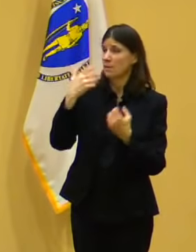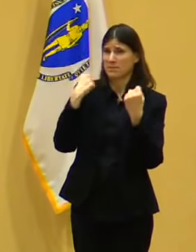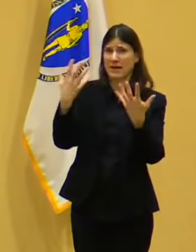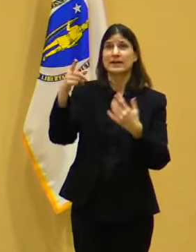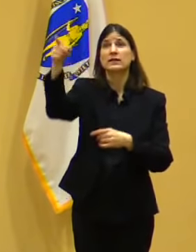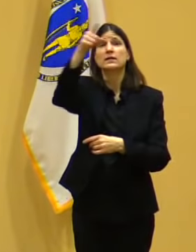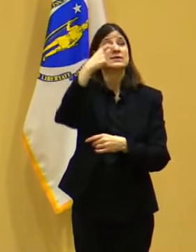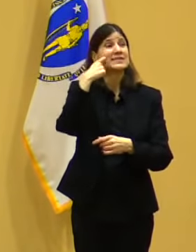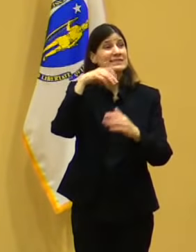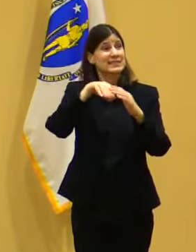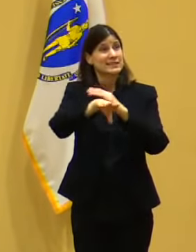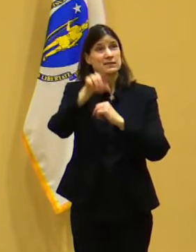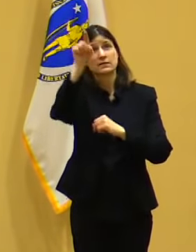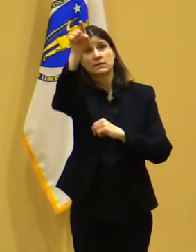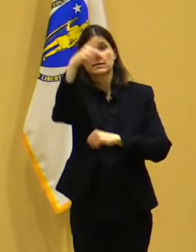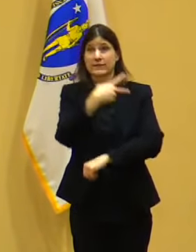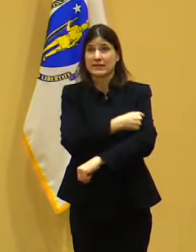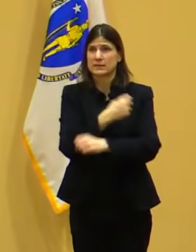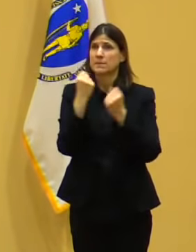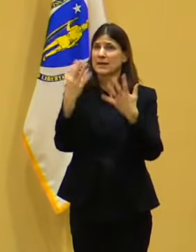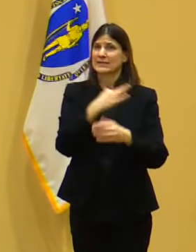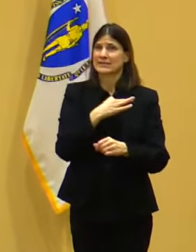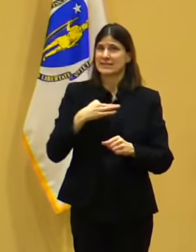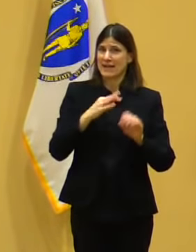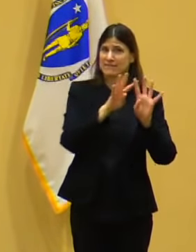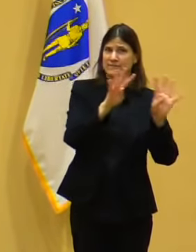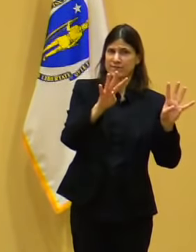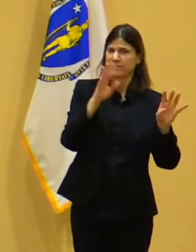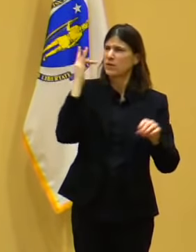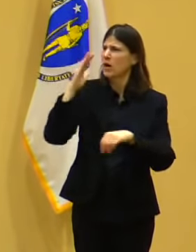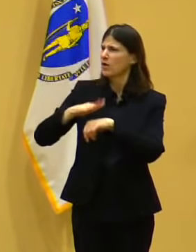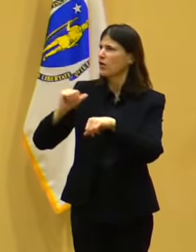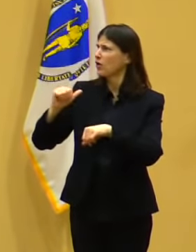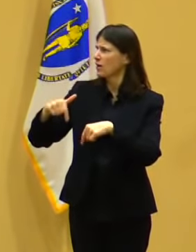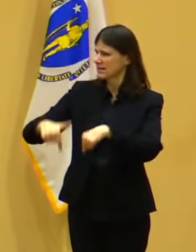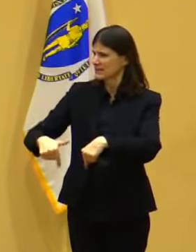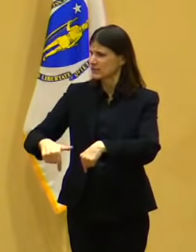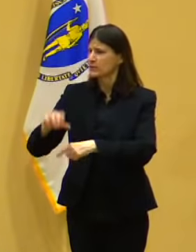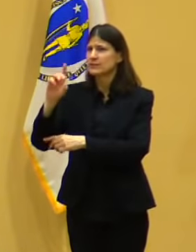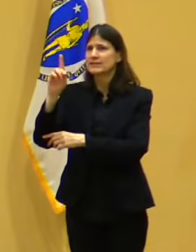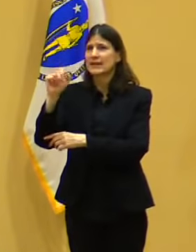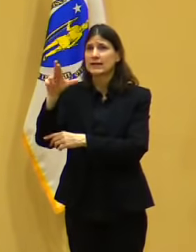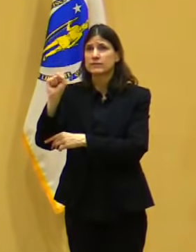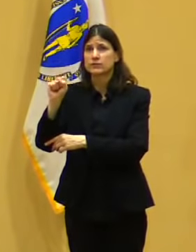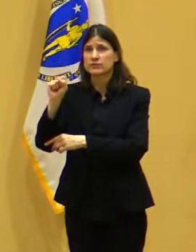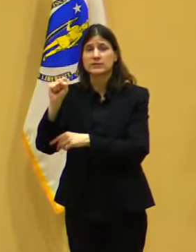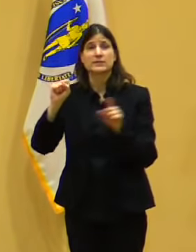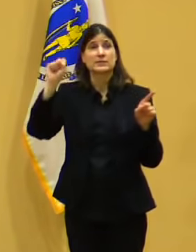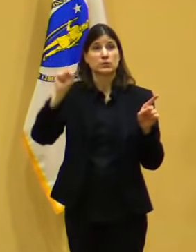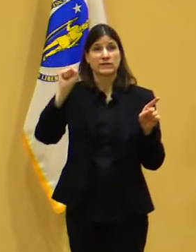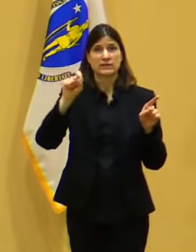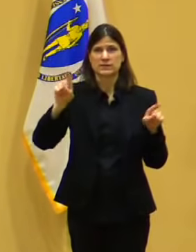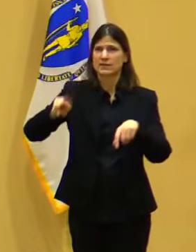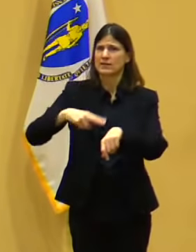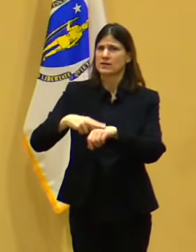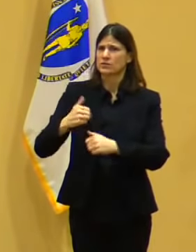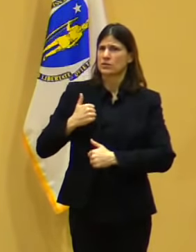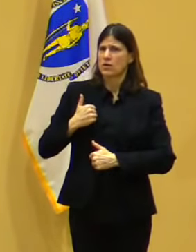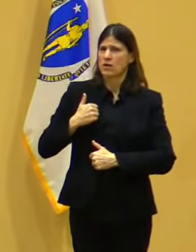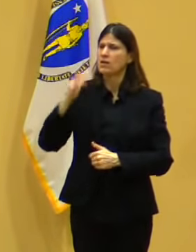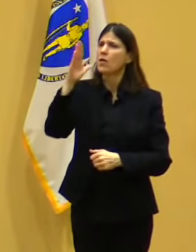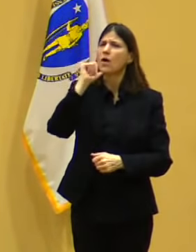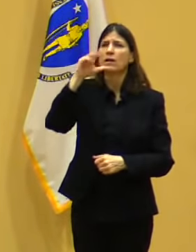-Strendfield and not the letter kind of like anywhere else? Like I said, we use them when we think they can be extremely helpful to us.